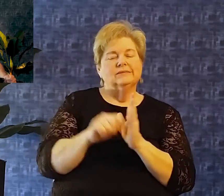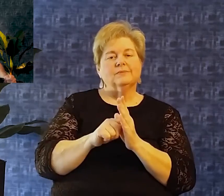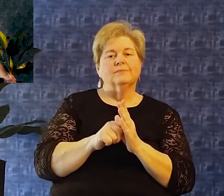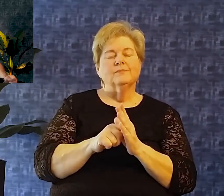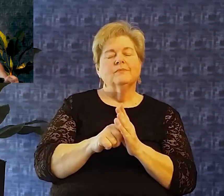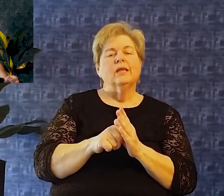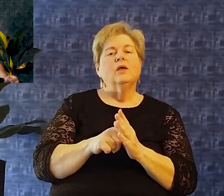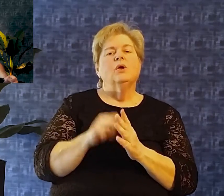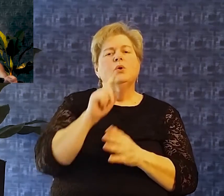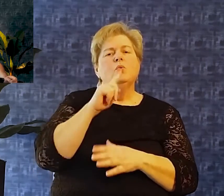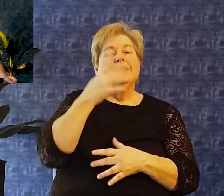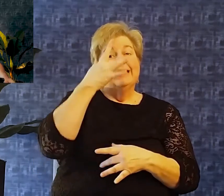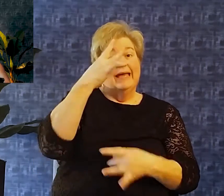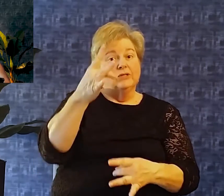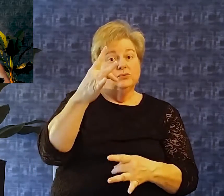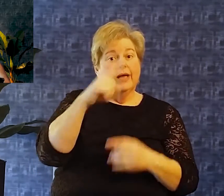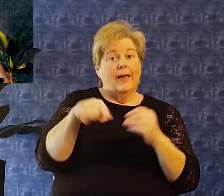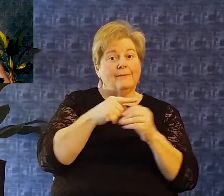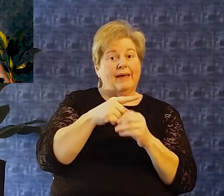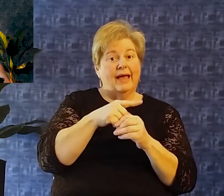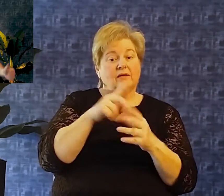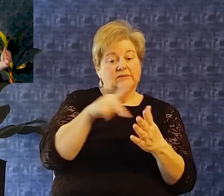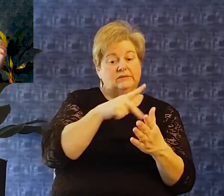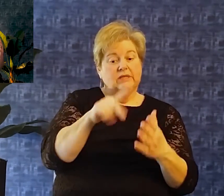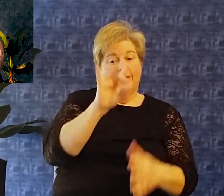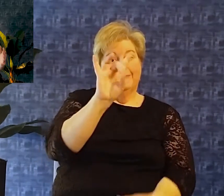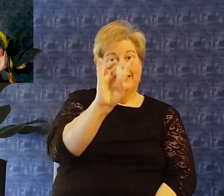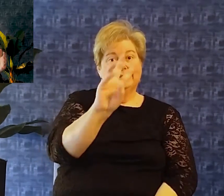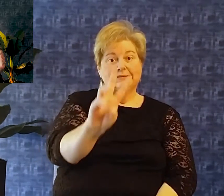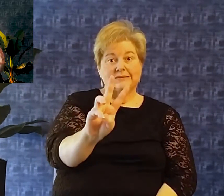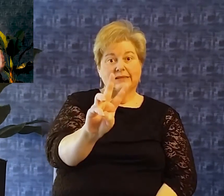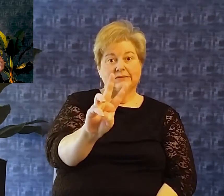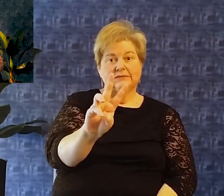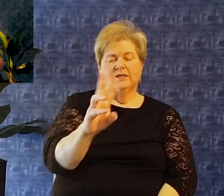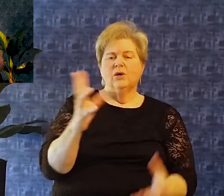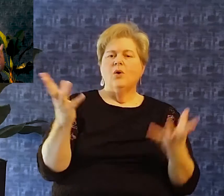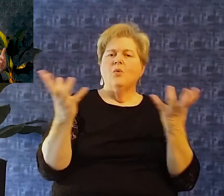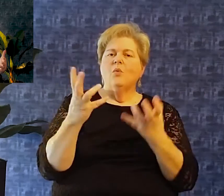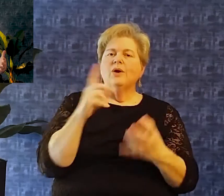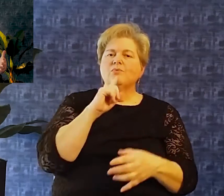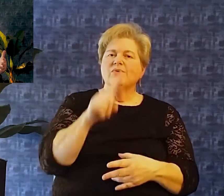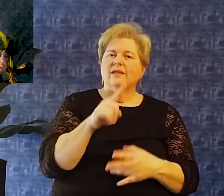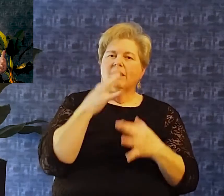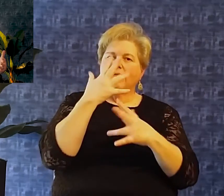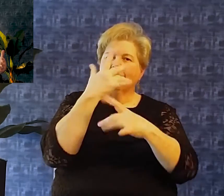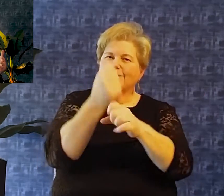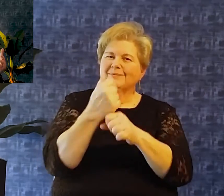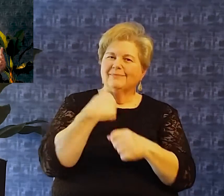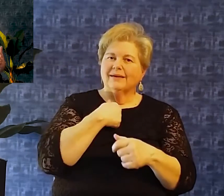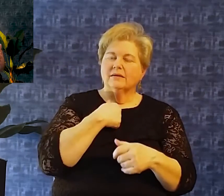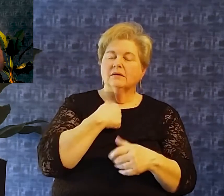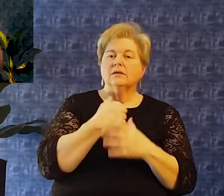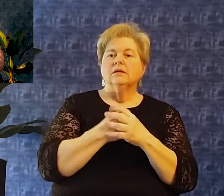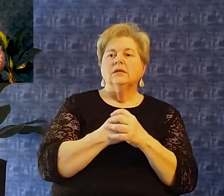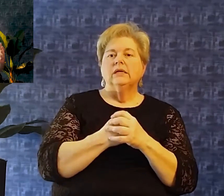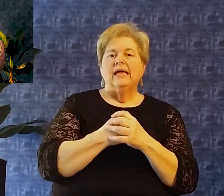drew my attention to it is it is filled with petitions It is filled with